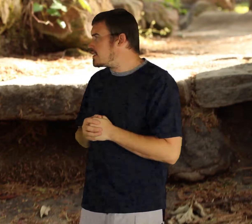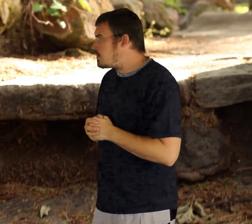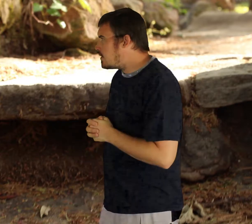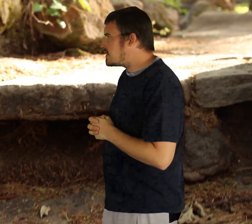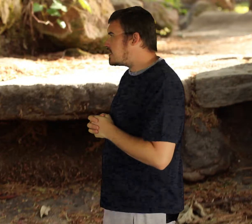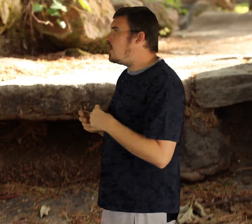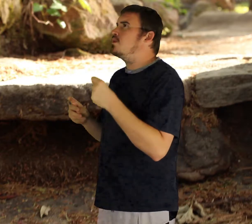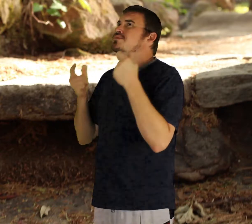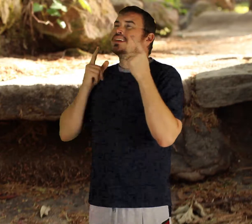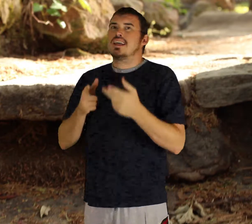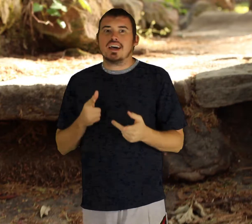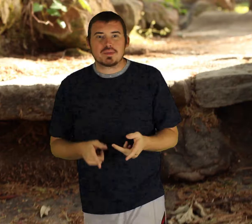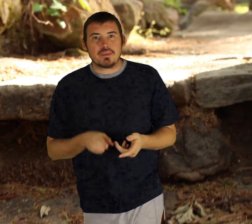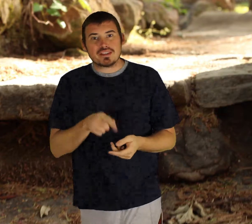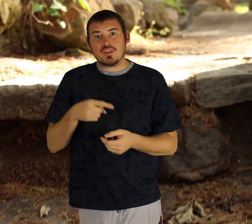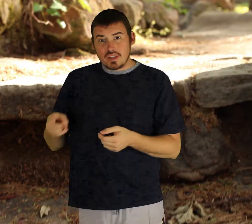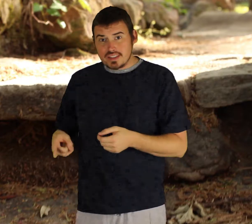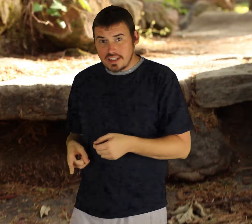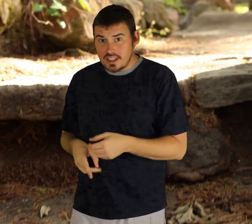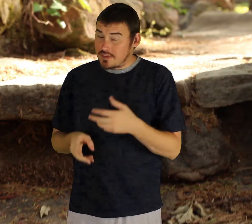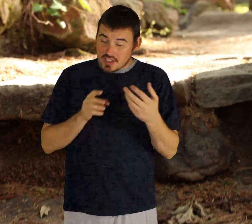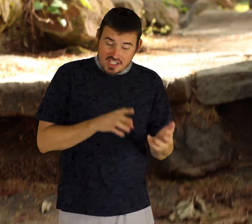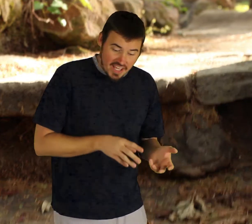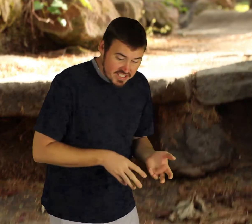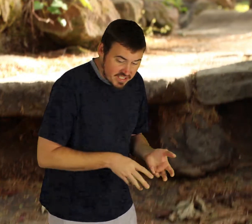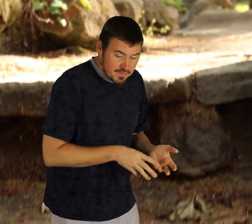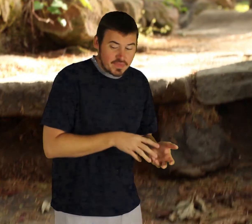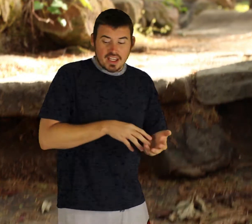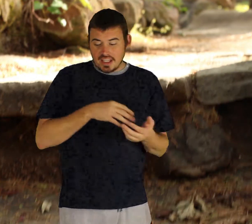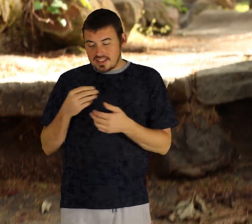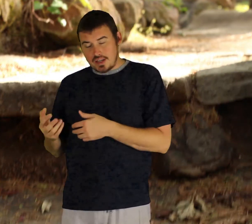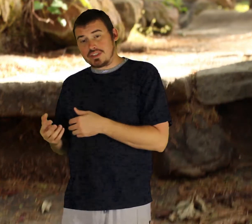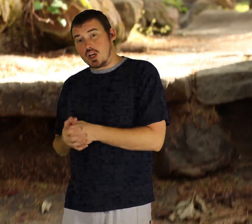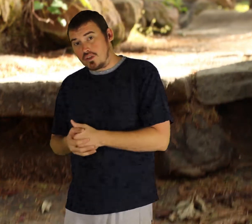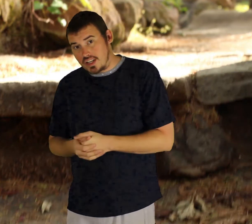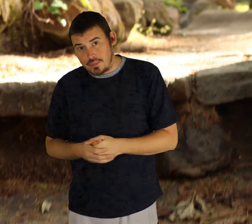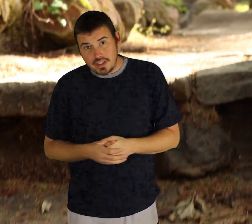exciting i was like oh that's right because a few years later he'd have a tragic accident and his son would take over the company